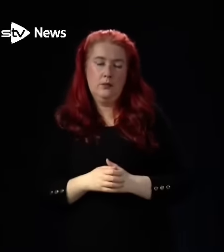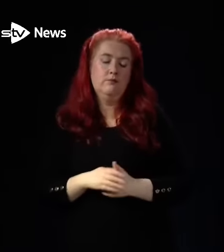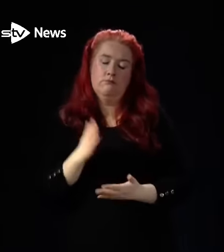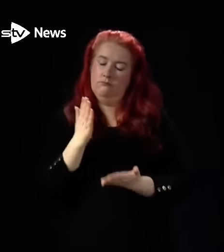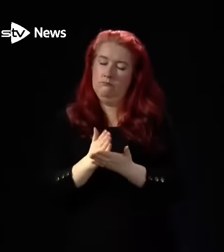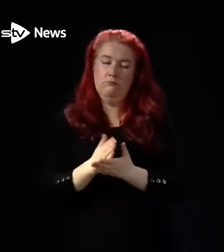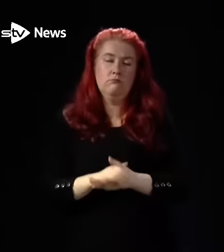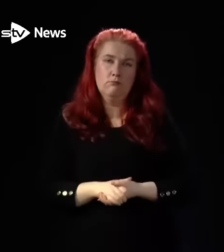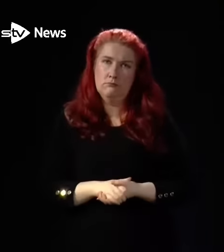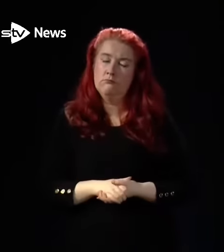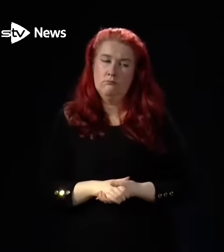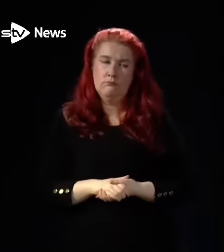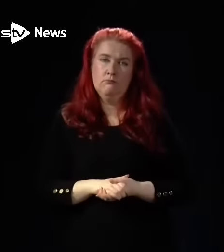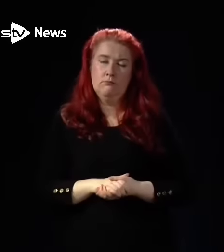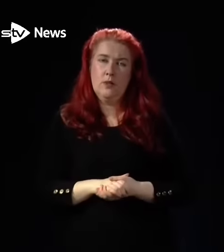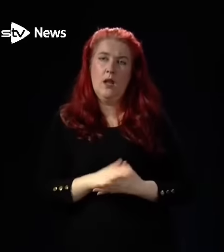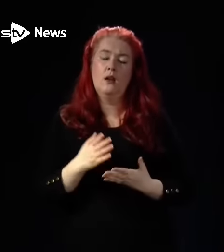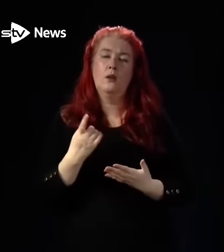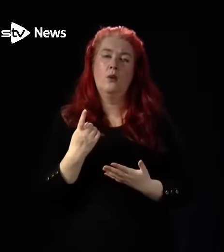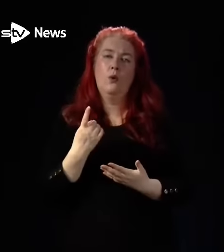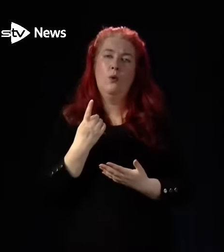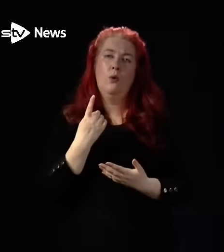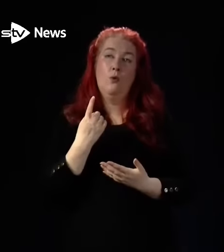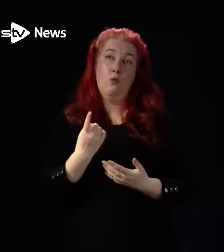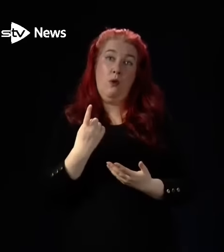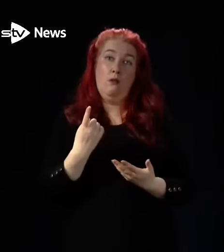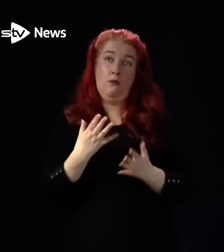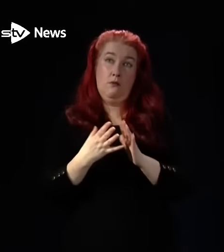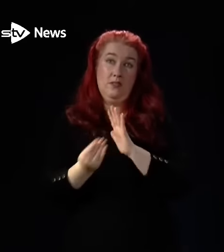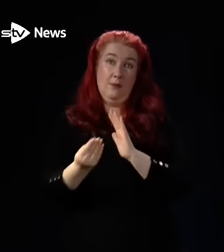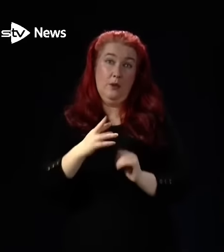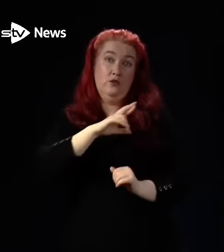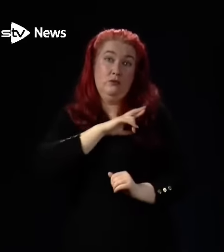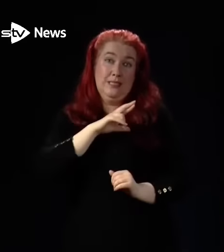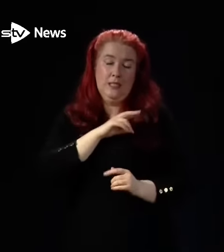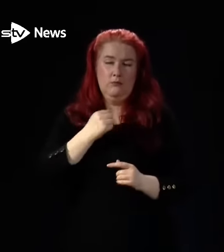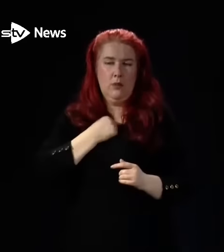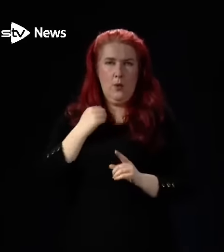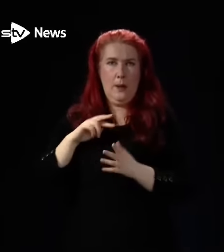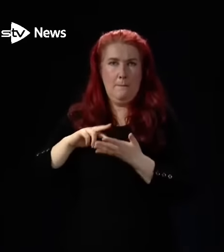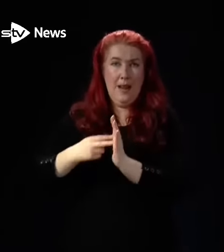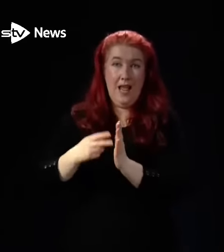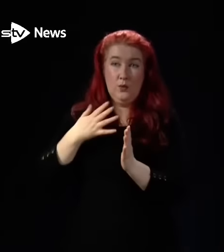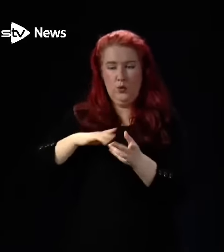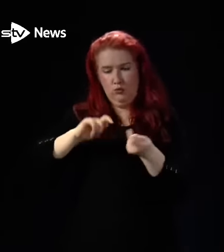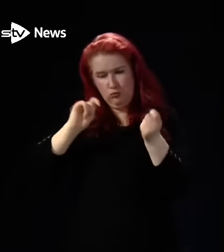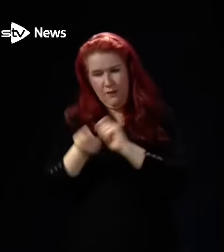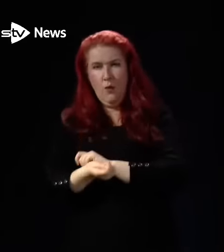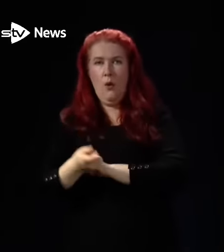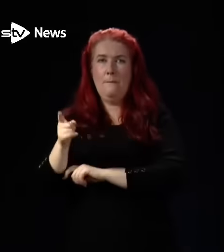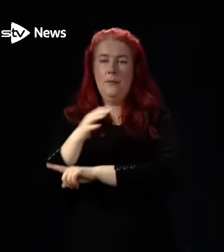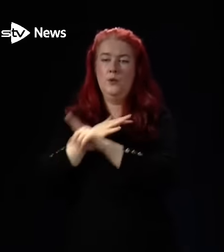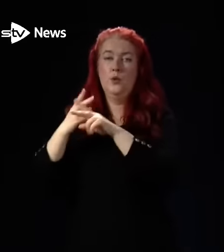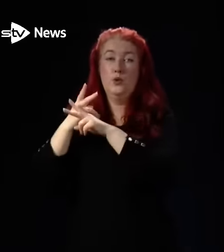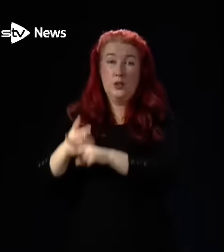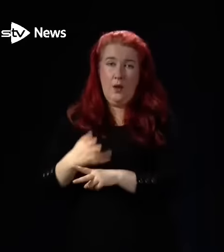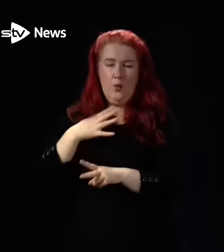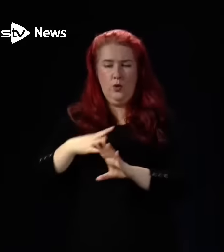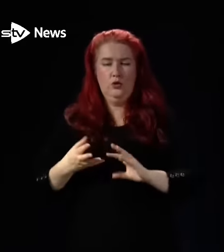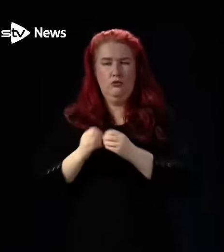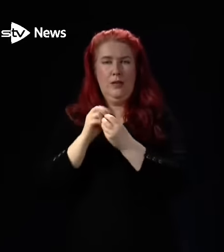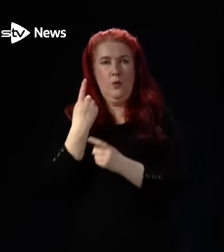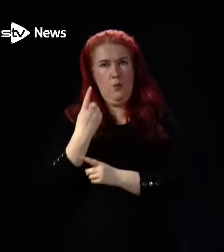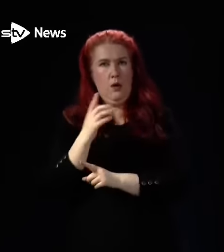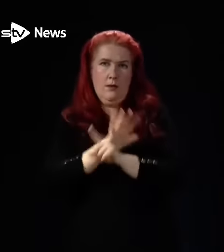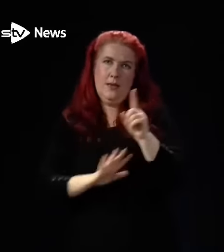doubt, in fact, one of the, not the only, but one of the reasons behind our plans for reform of social care and the creation of a national care service